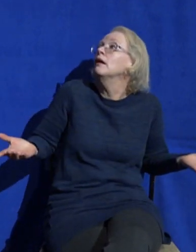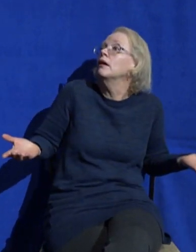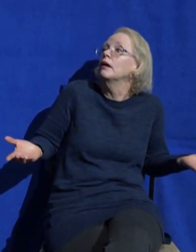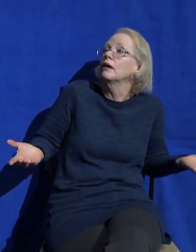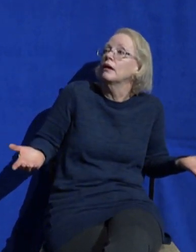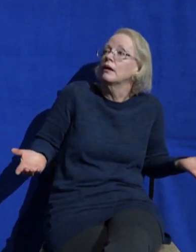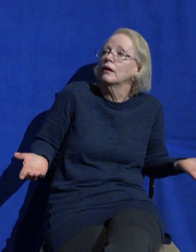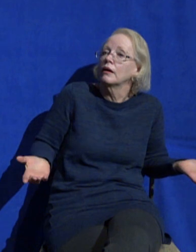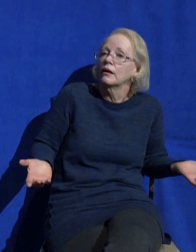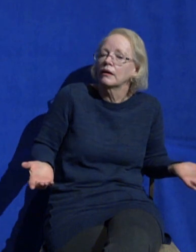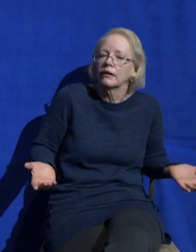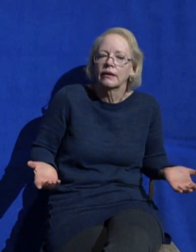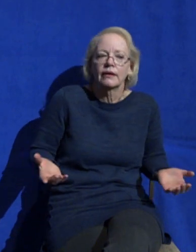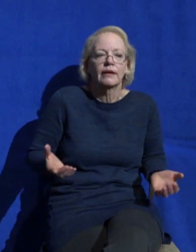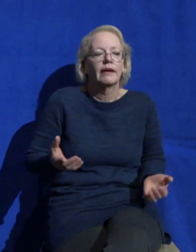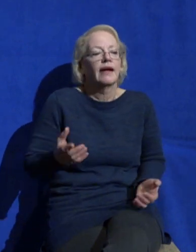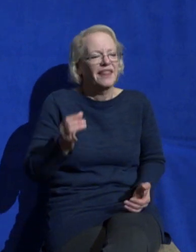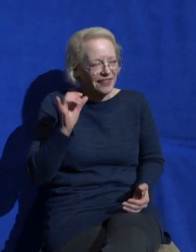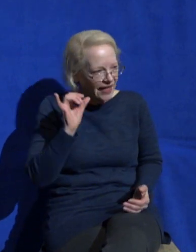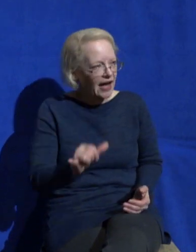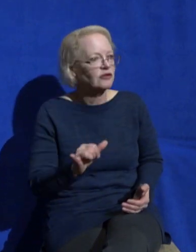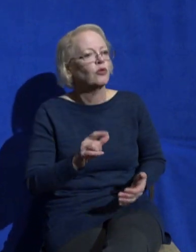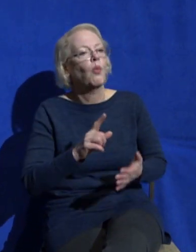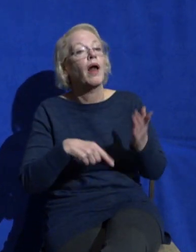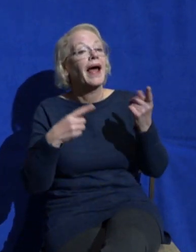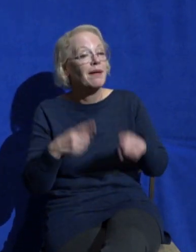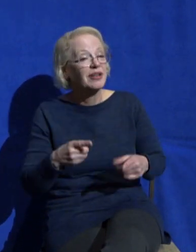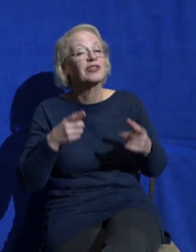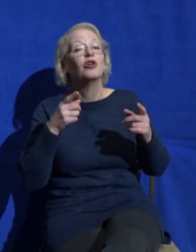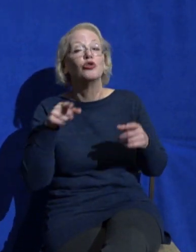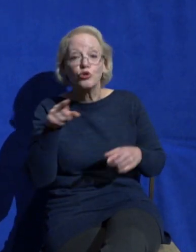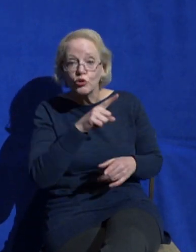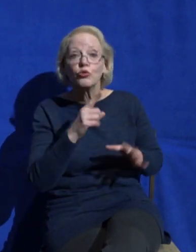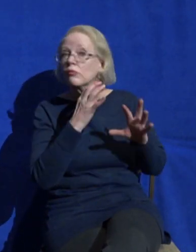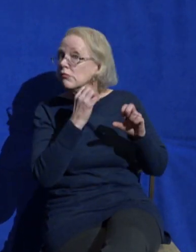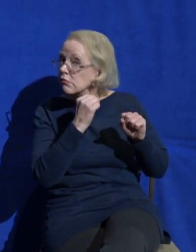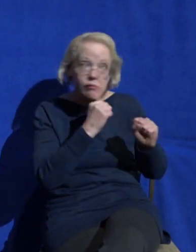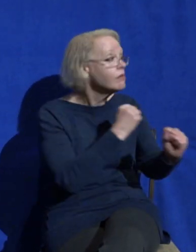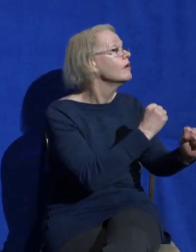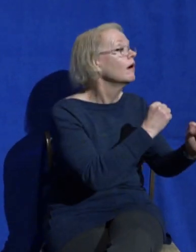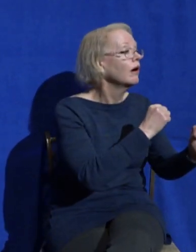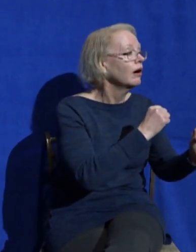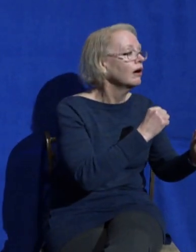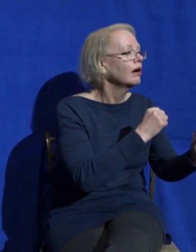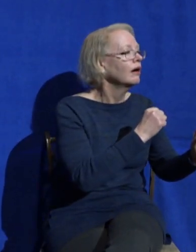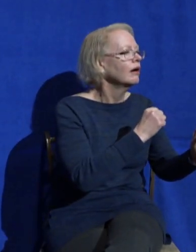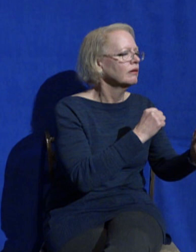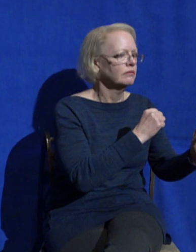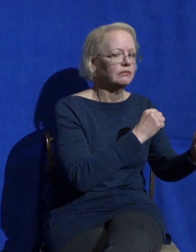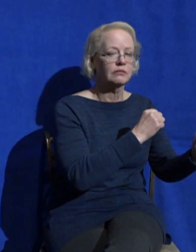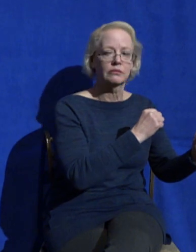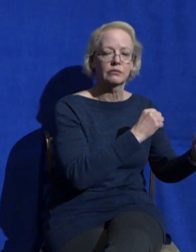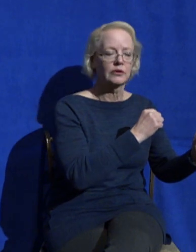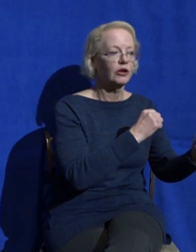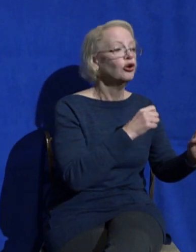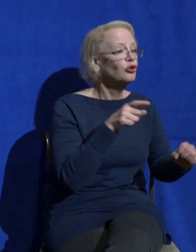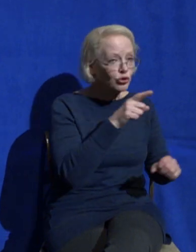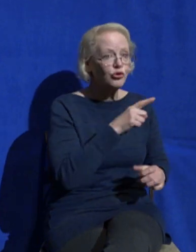And this is what distraction does. This is what distraction does. Listen she is in the presence of Jesus but focusing on Mary.